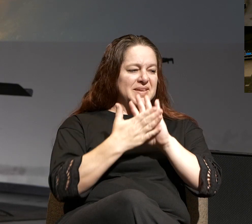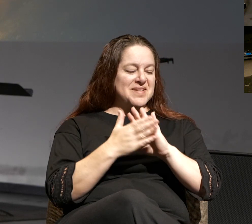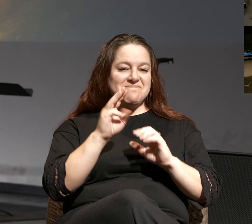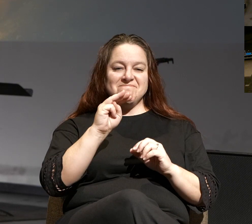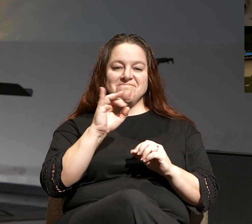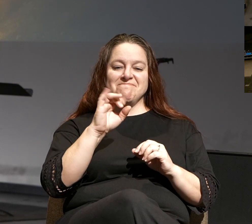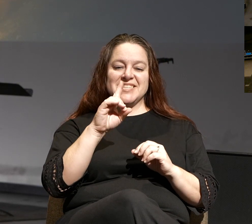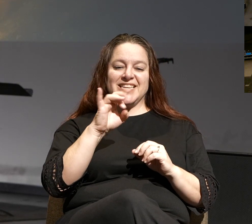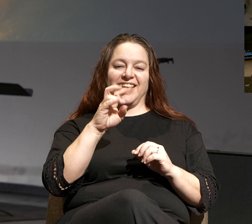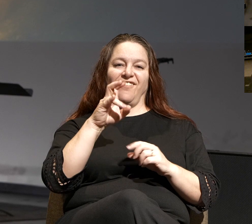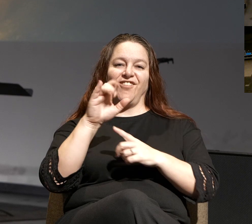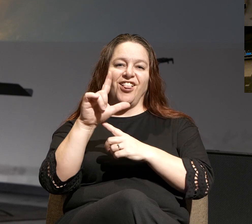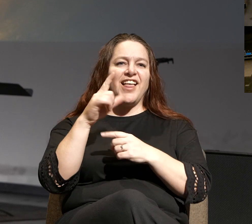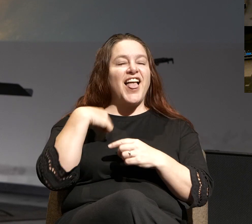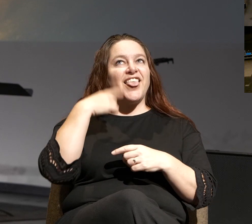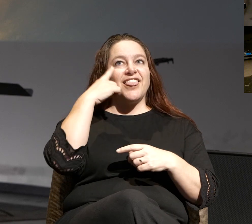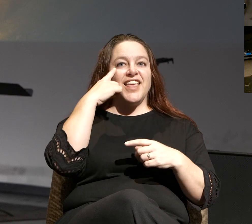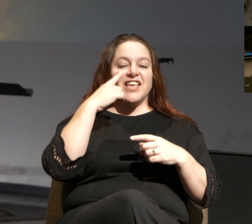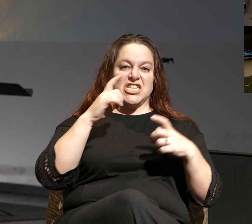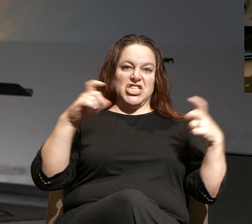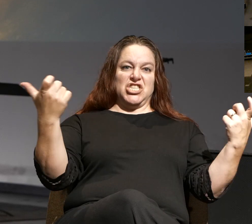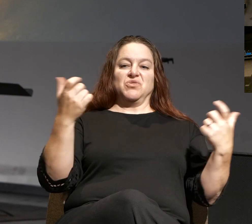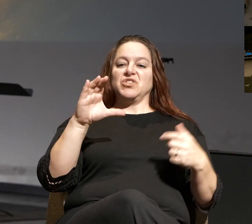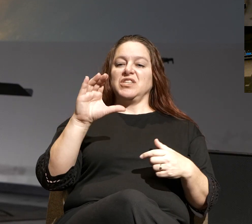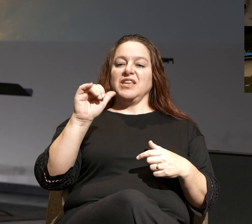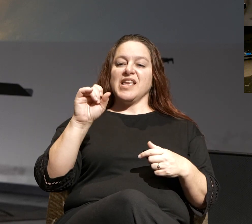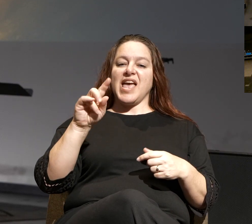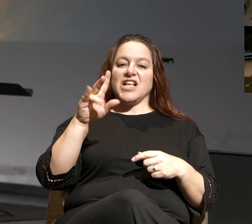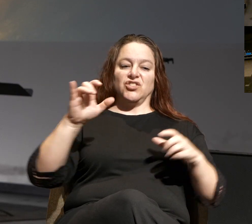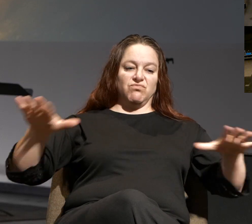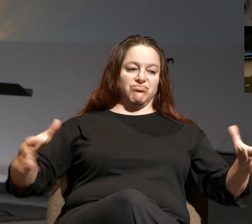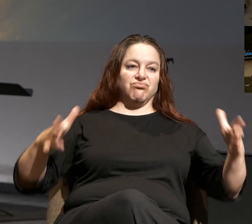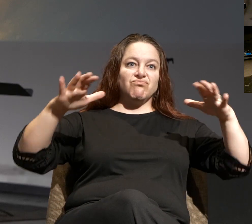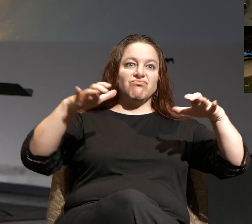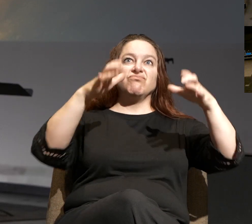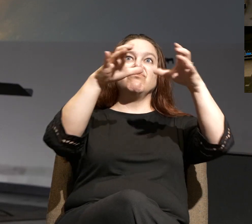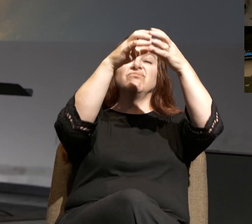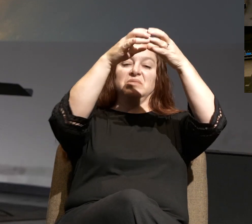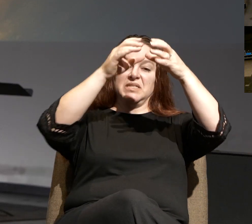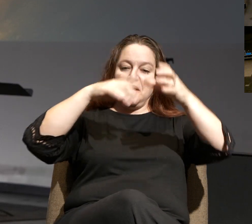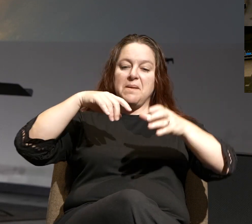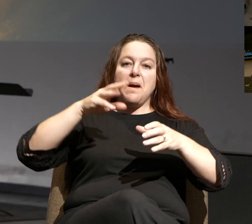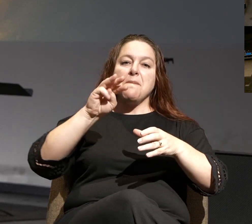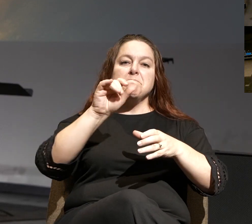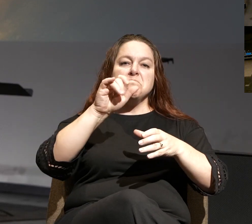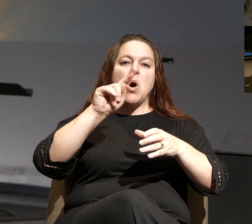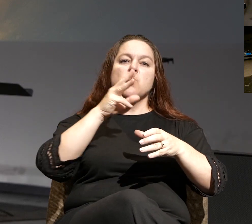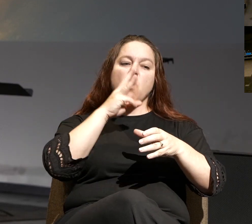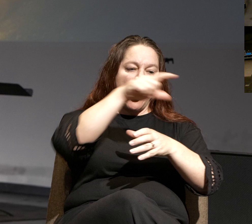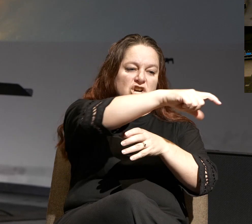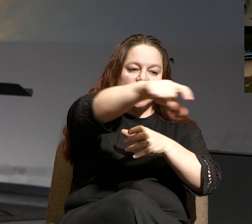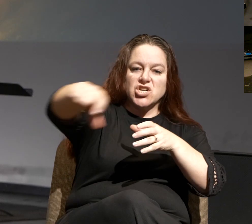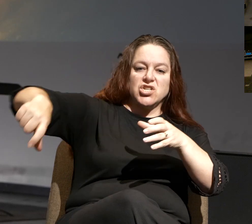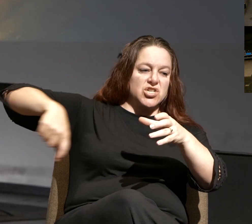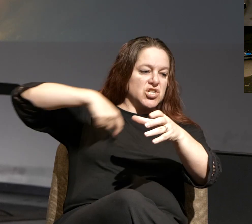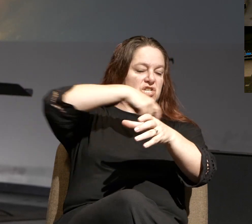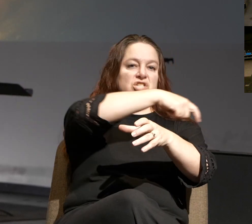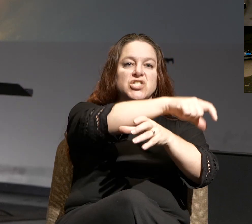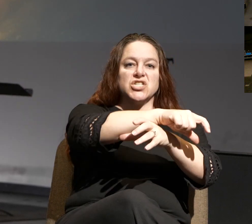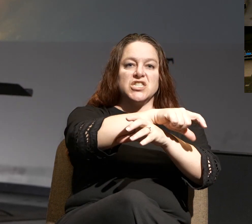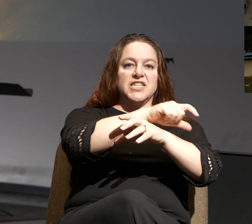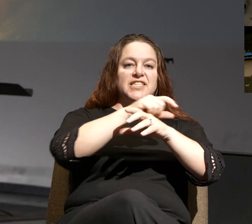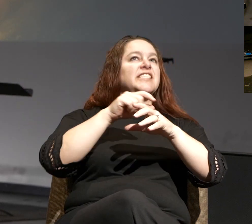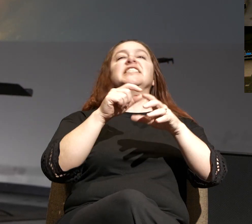I think a huge castle. I think high walls. I think a big moat around. I think a huge gate that it takes